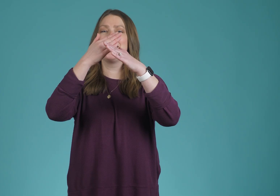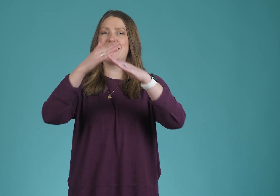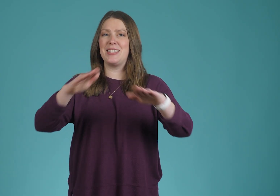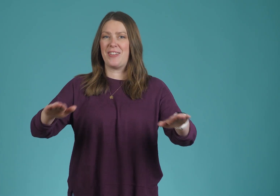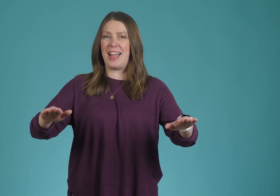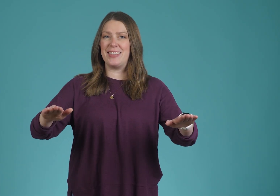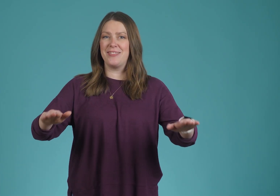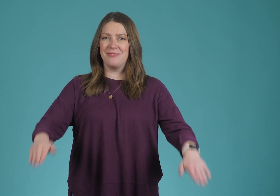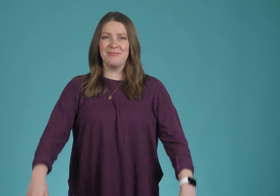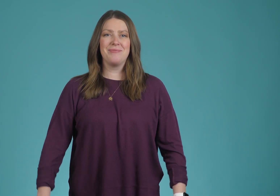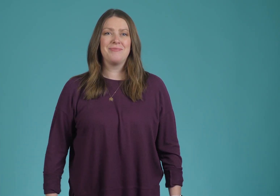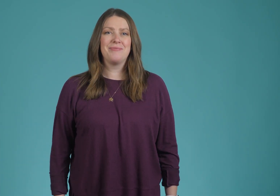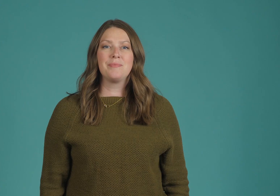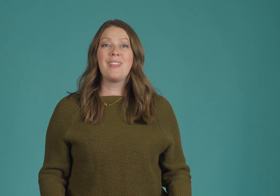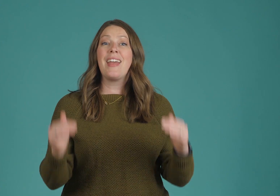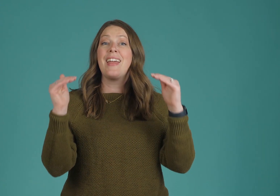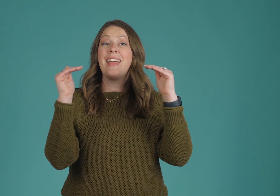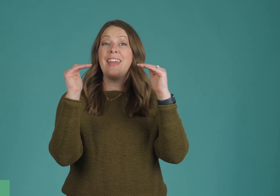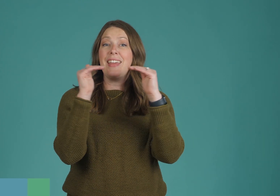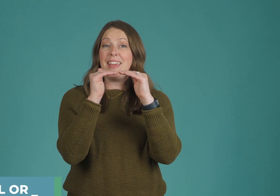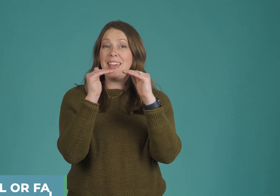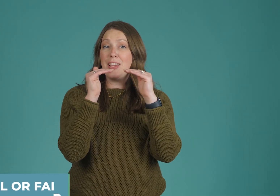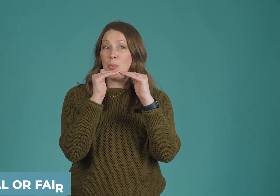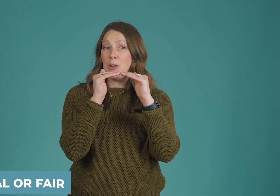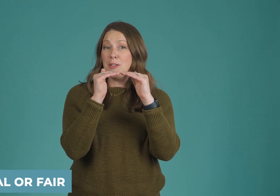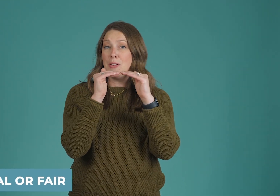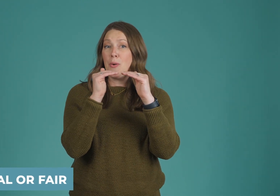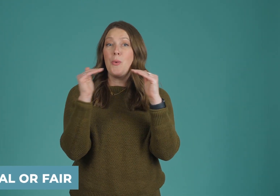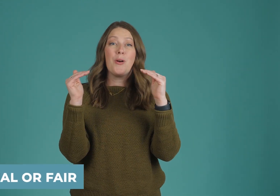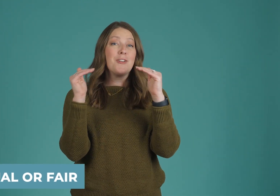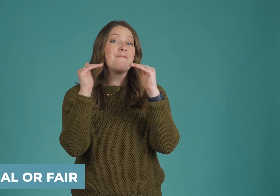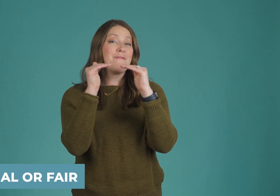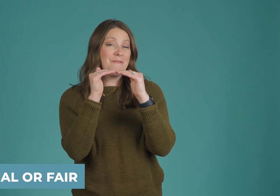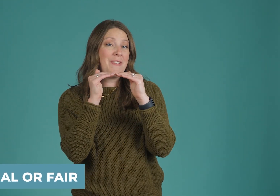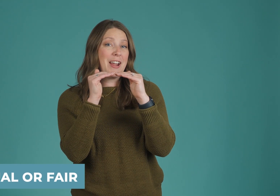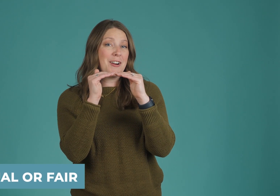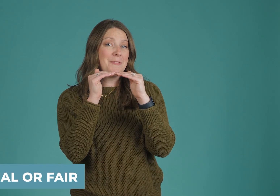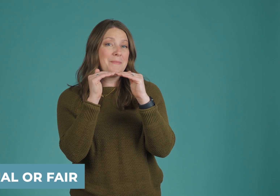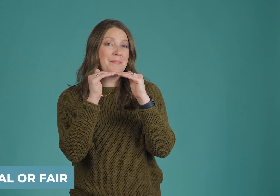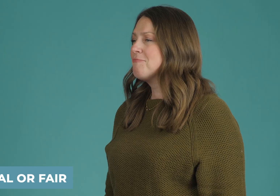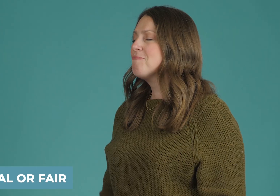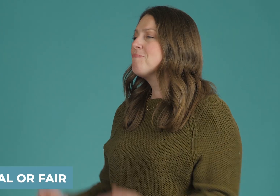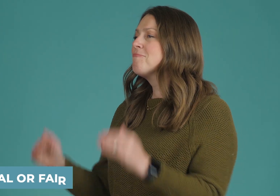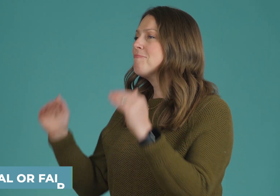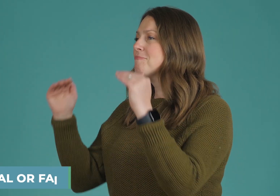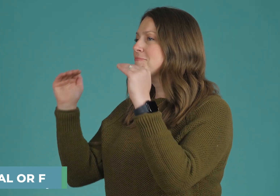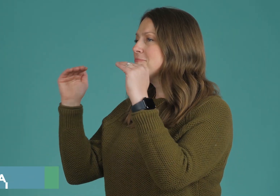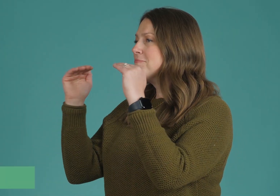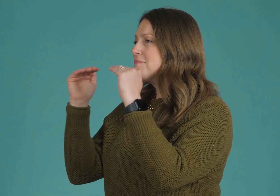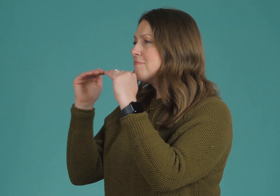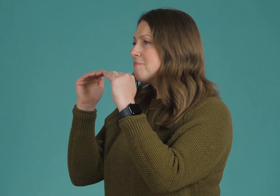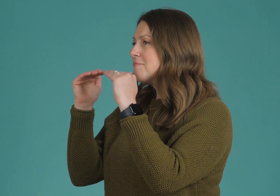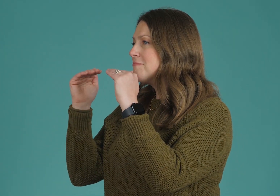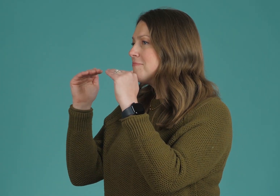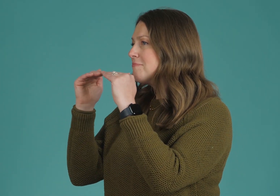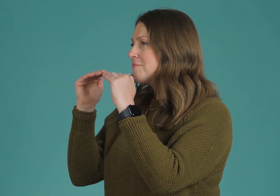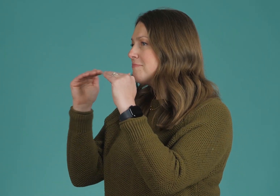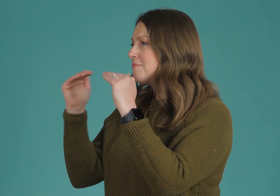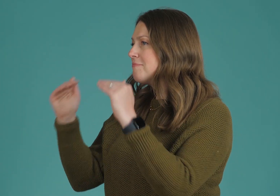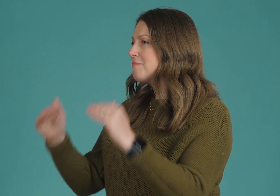Divide. Equal, or fair. Your hands are coming up to each